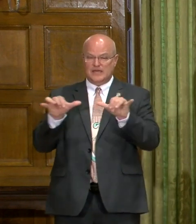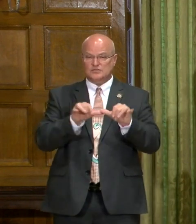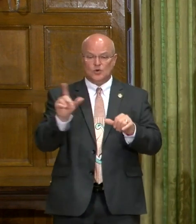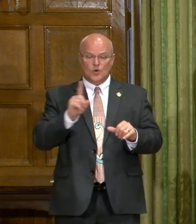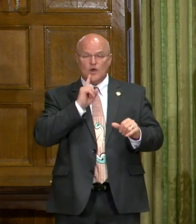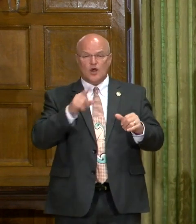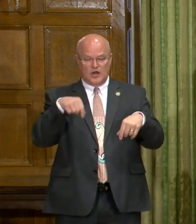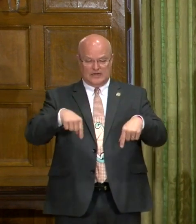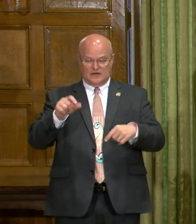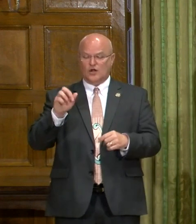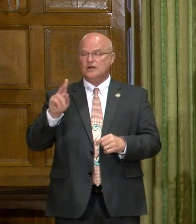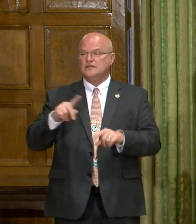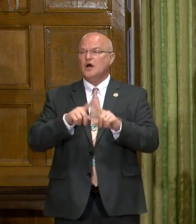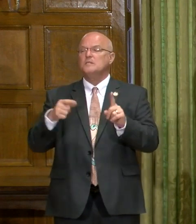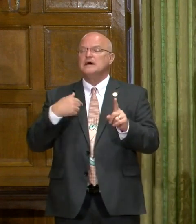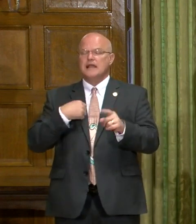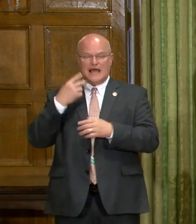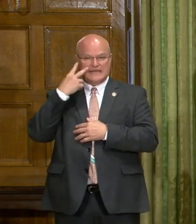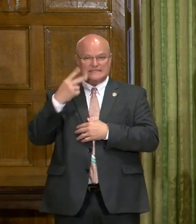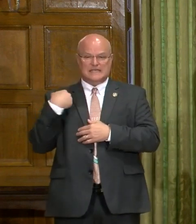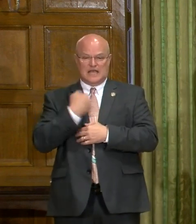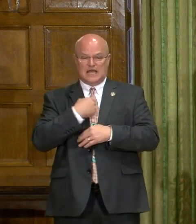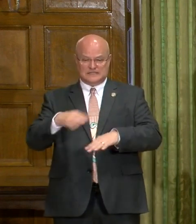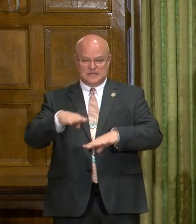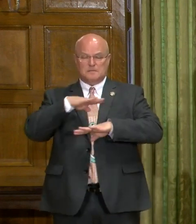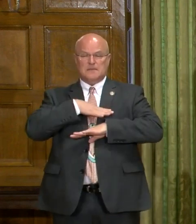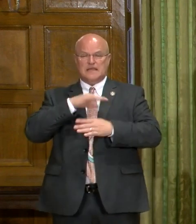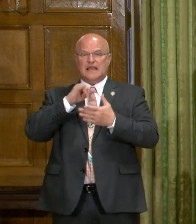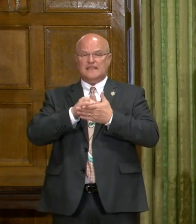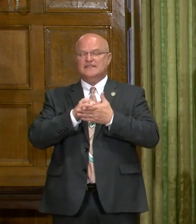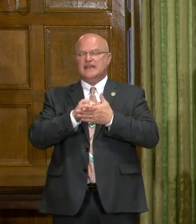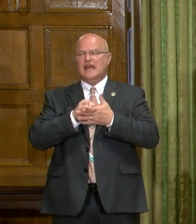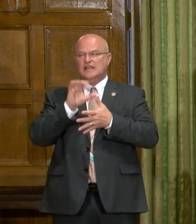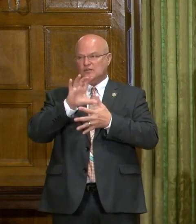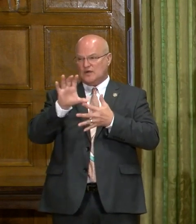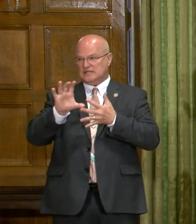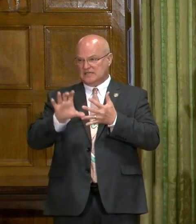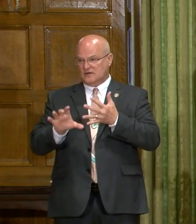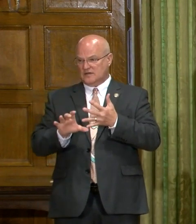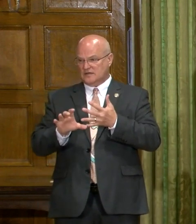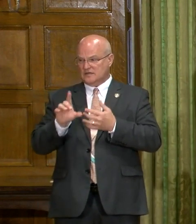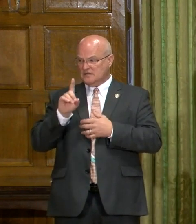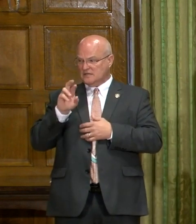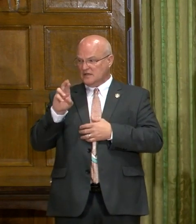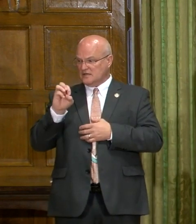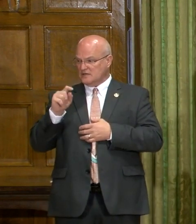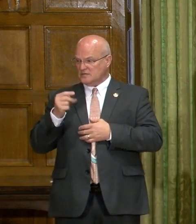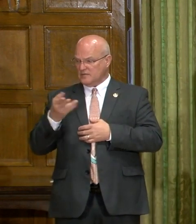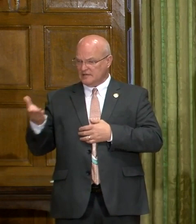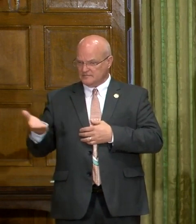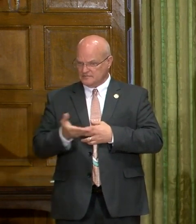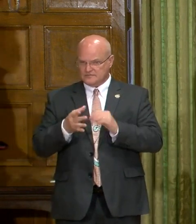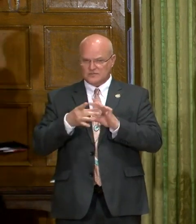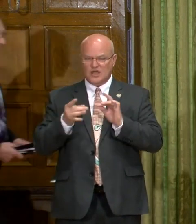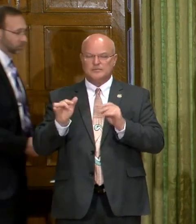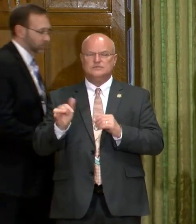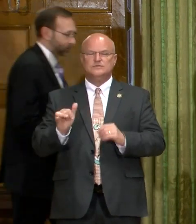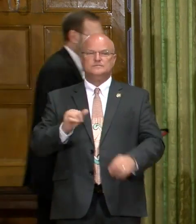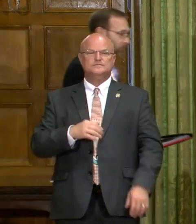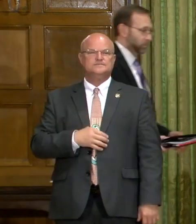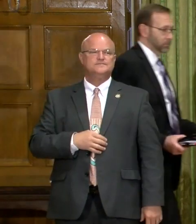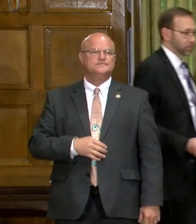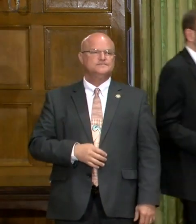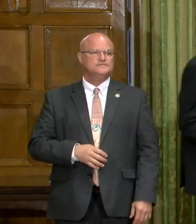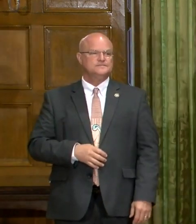where we are in Arkansas, but I did see us meeting that gating criteria. Dr. Smith, I want to invite you to make a comment on that as